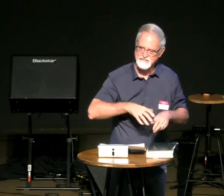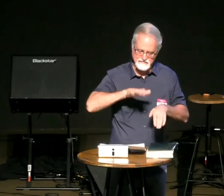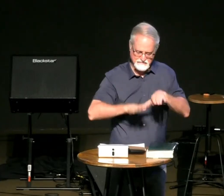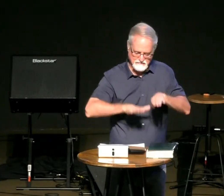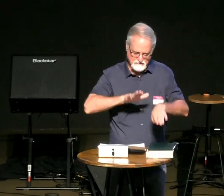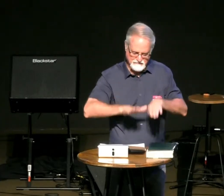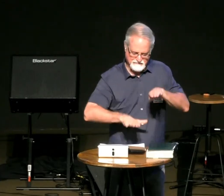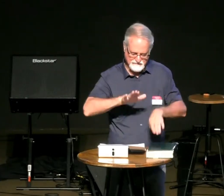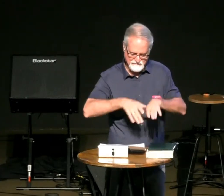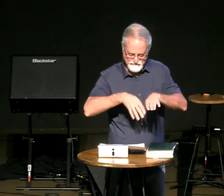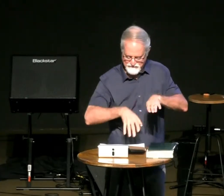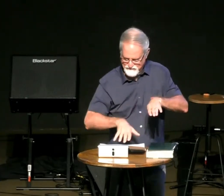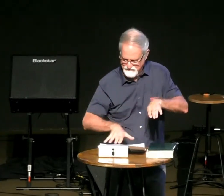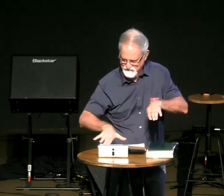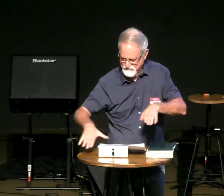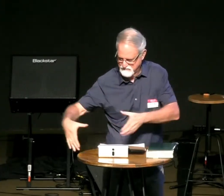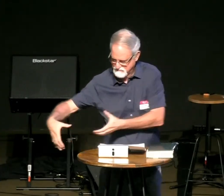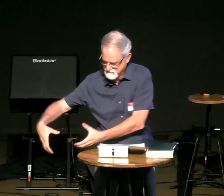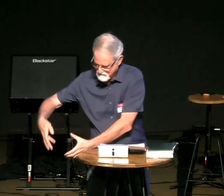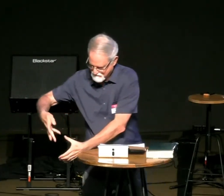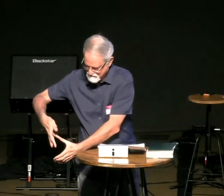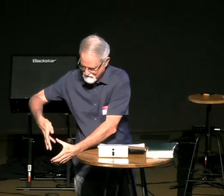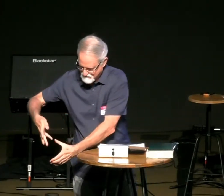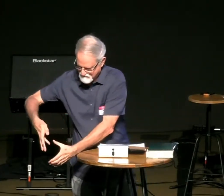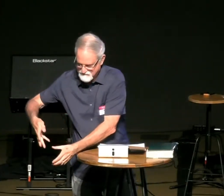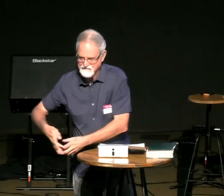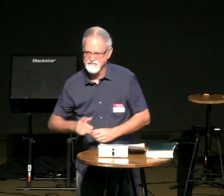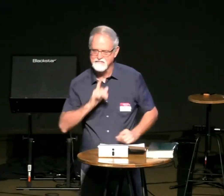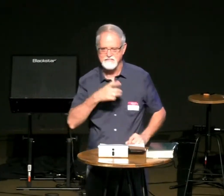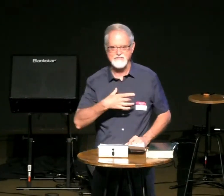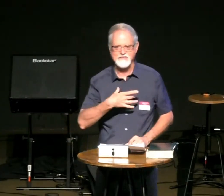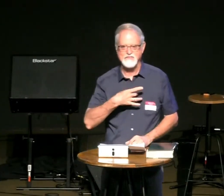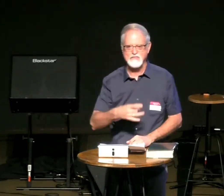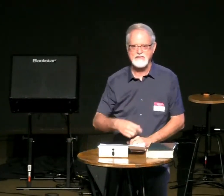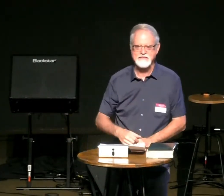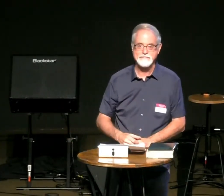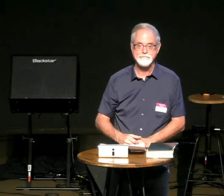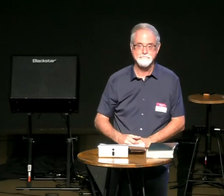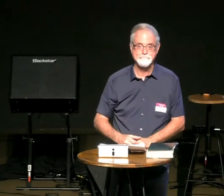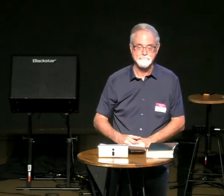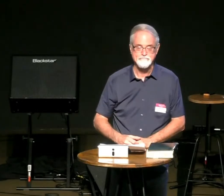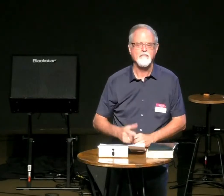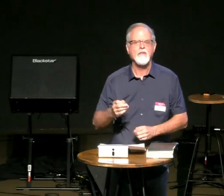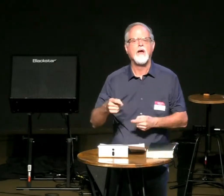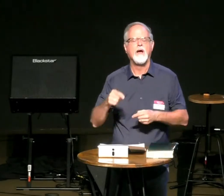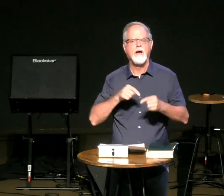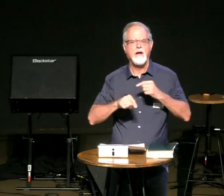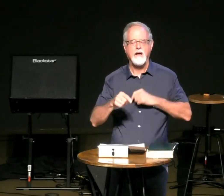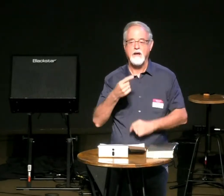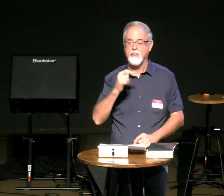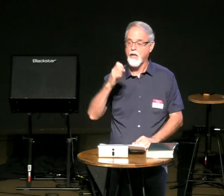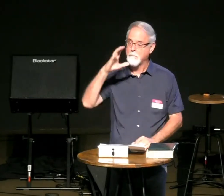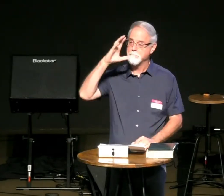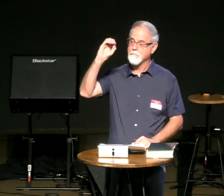the grapes you know with their feet i actually saw that done you know and someone pours more grapes in and they press them down it was quite